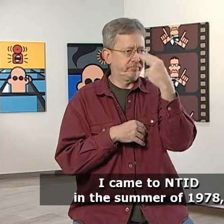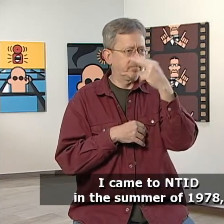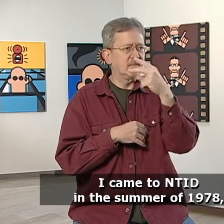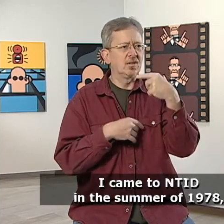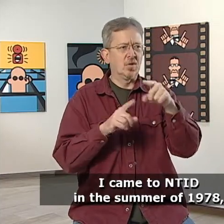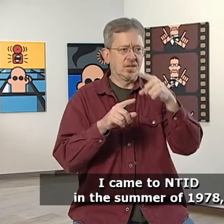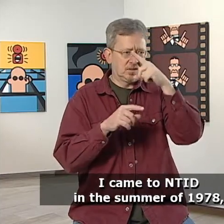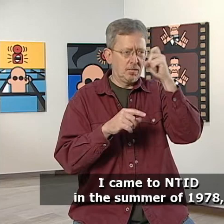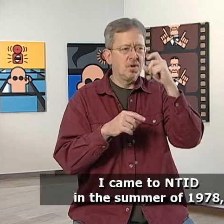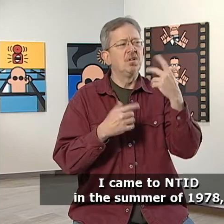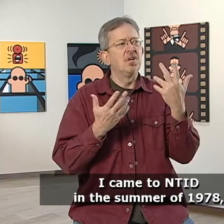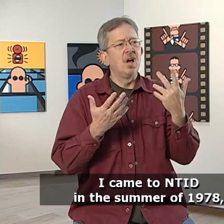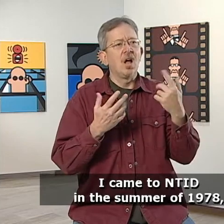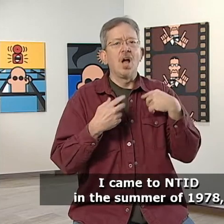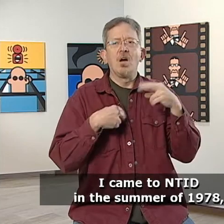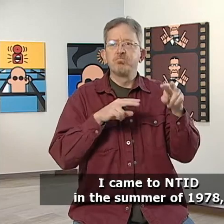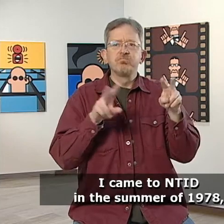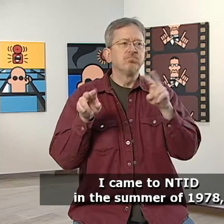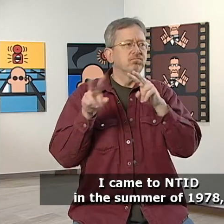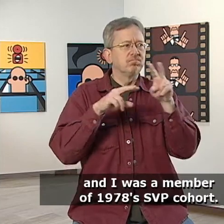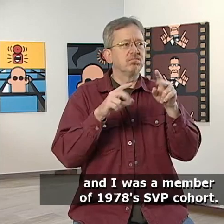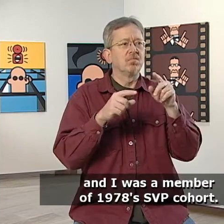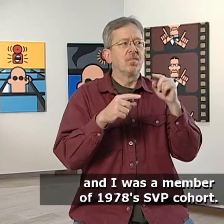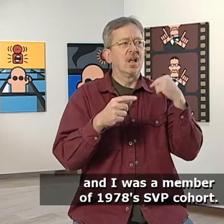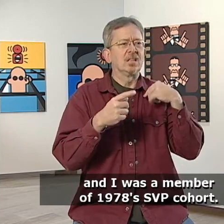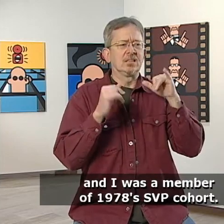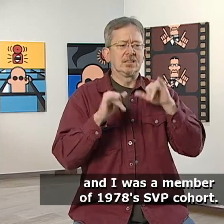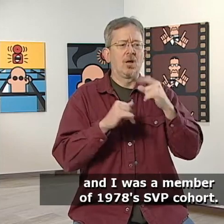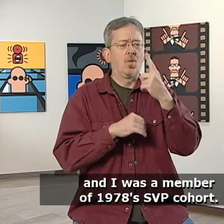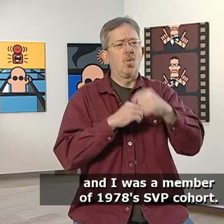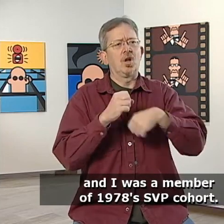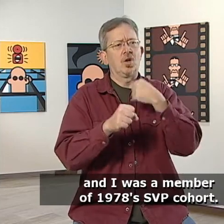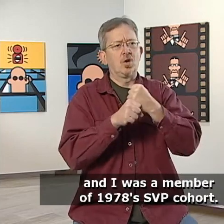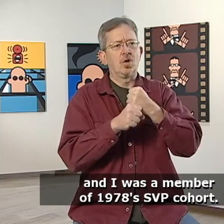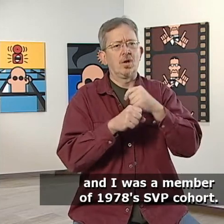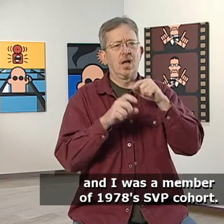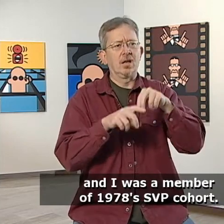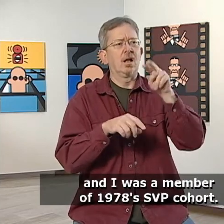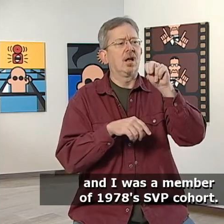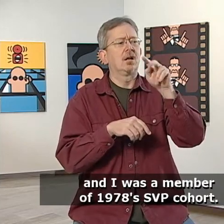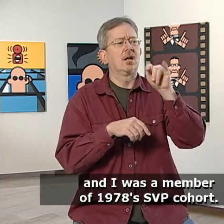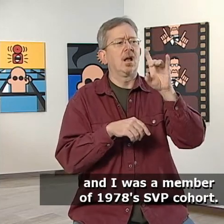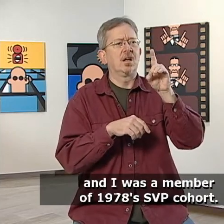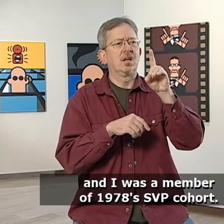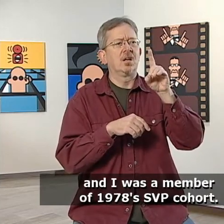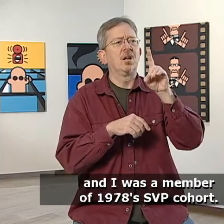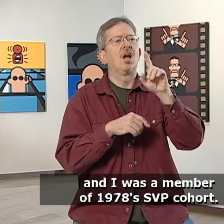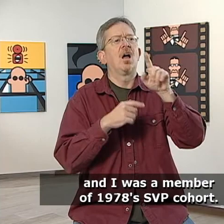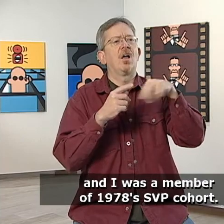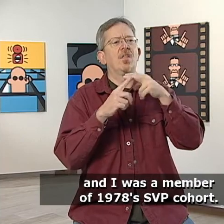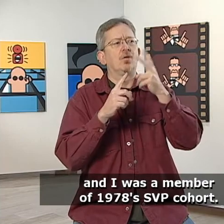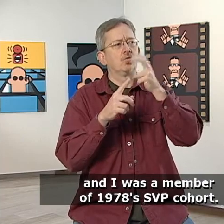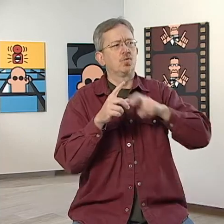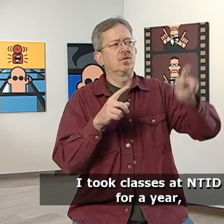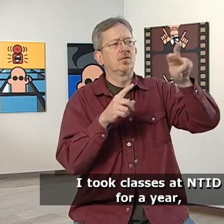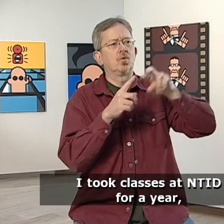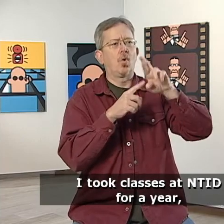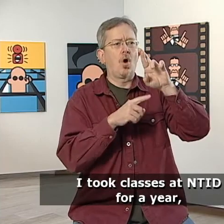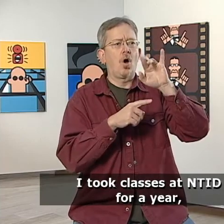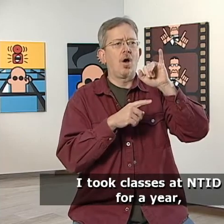in the summer of 1978 and I was a member of 1978's SVP cohort. I took